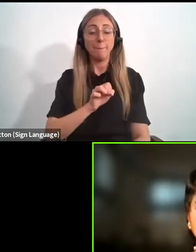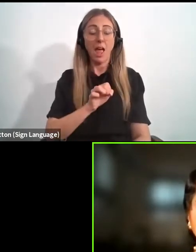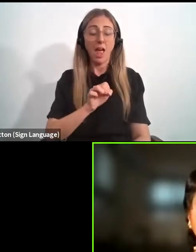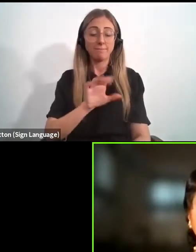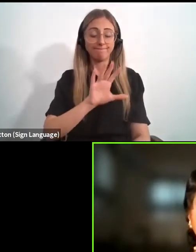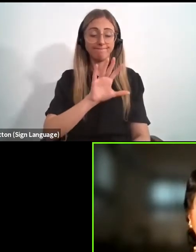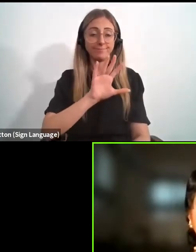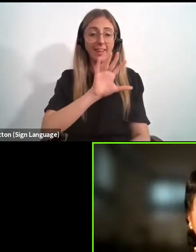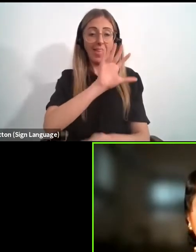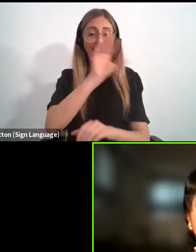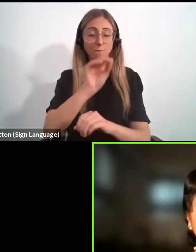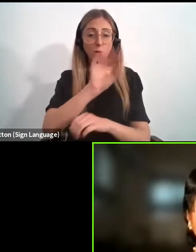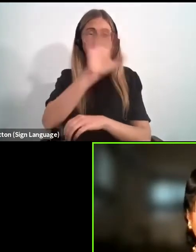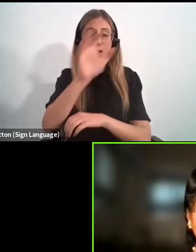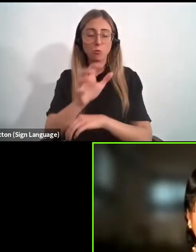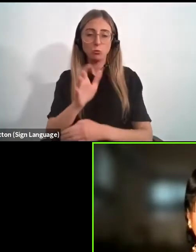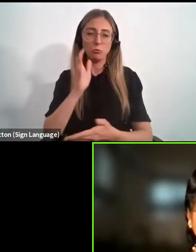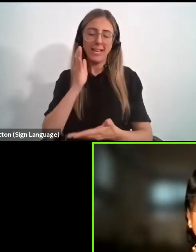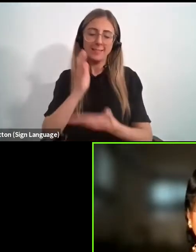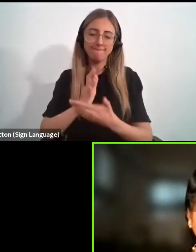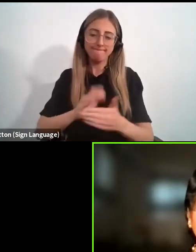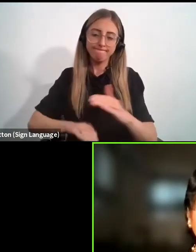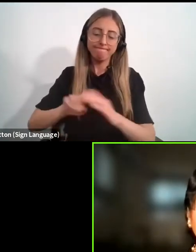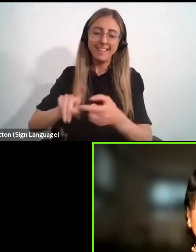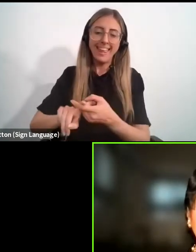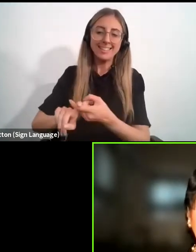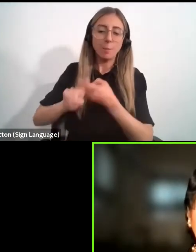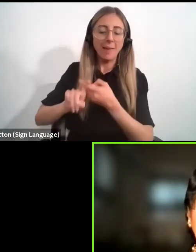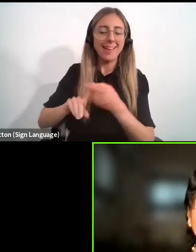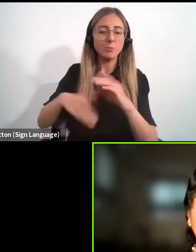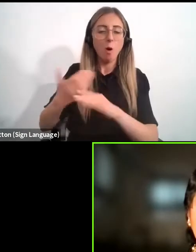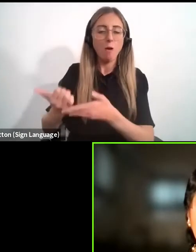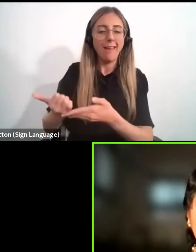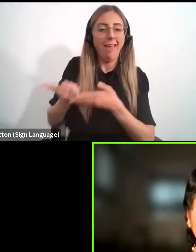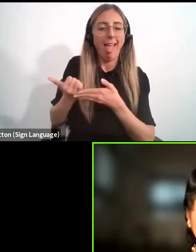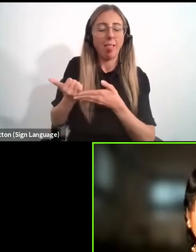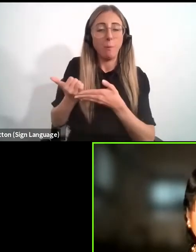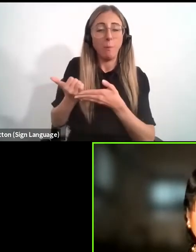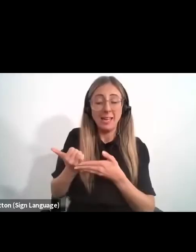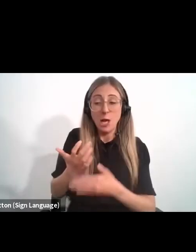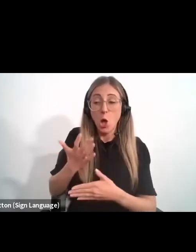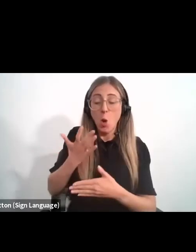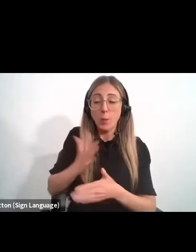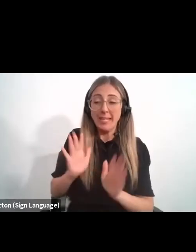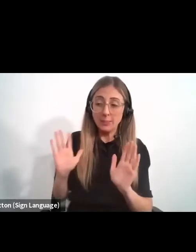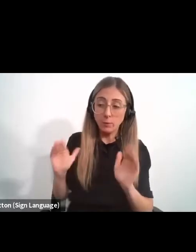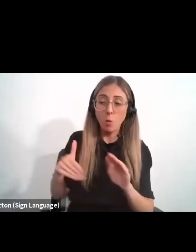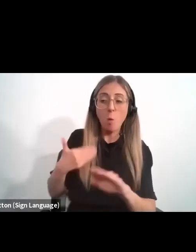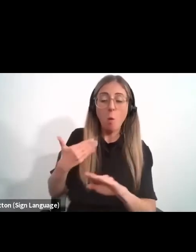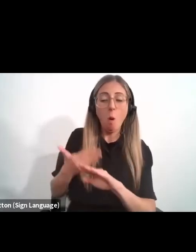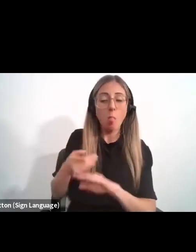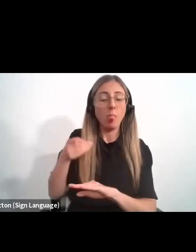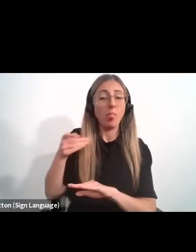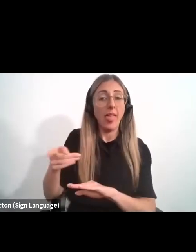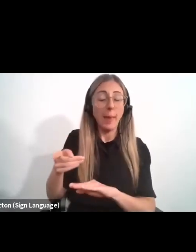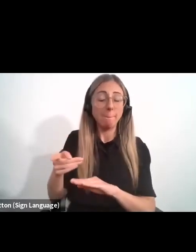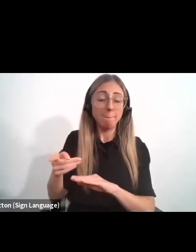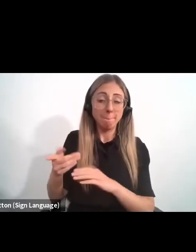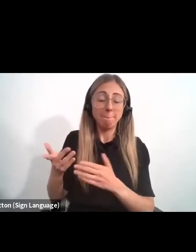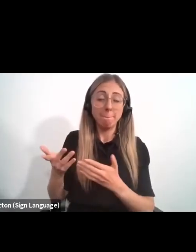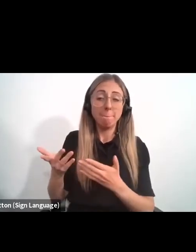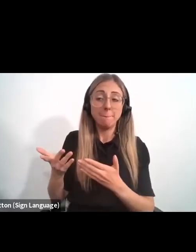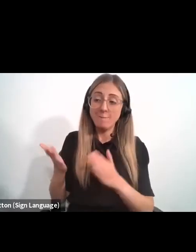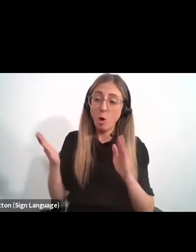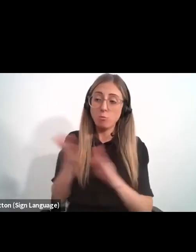Africa are chronically dependent on aid and urgently need to turn the attention to attractive business private